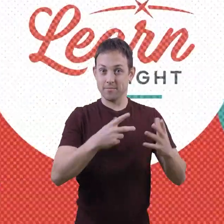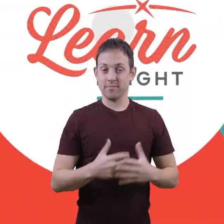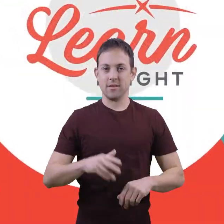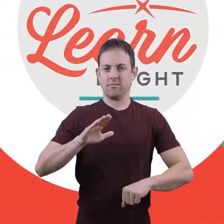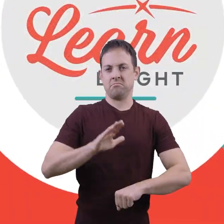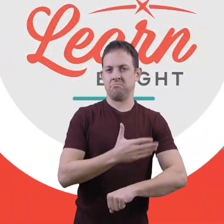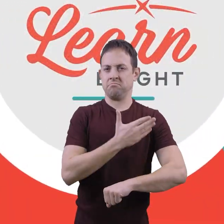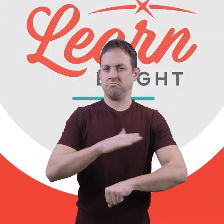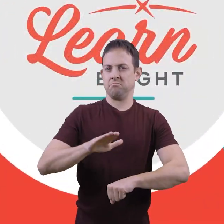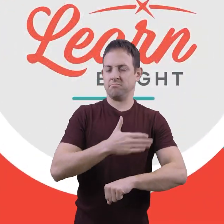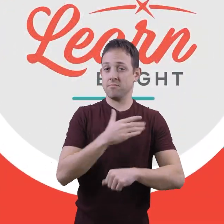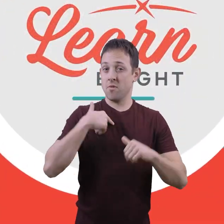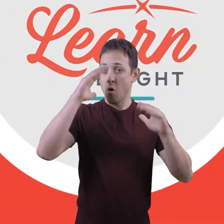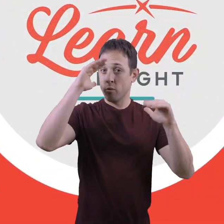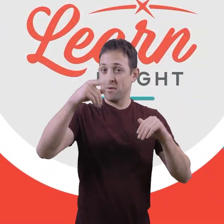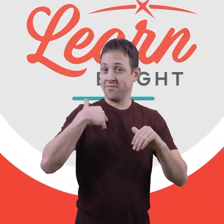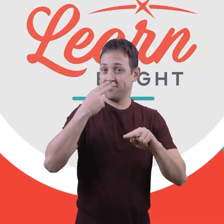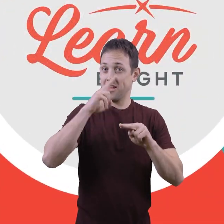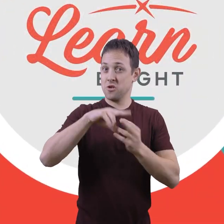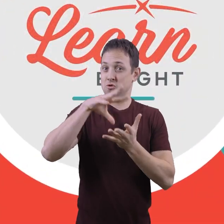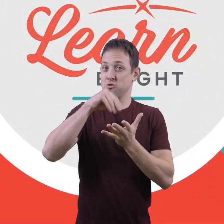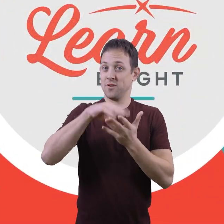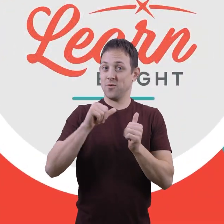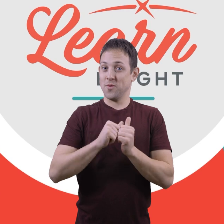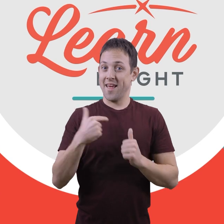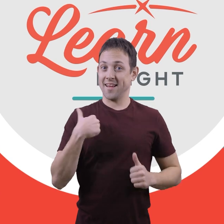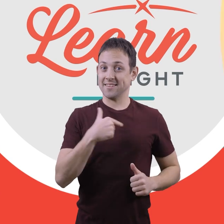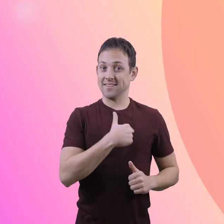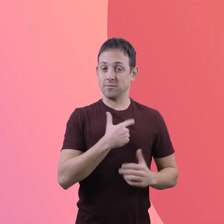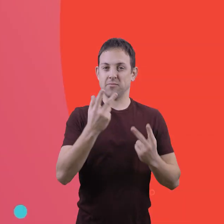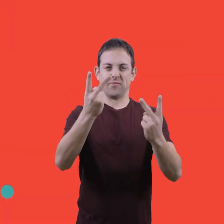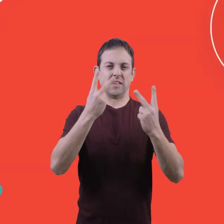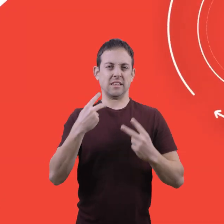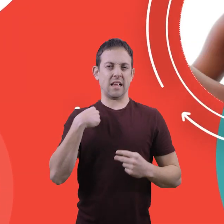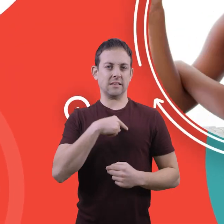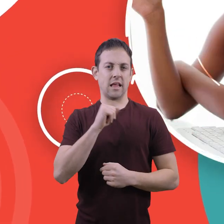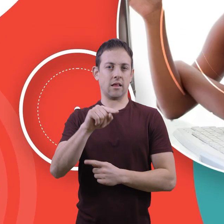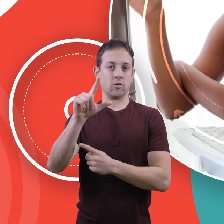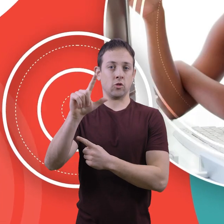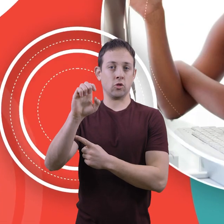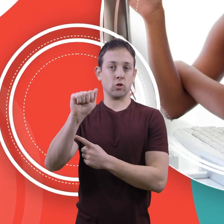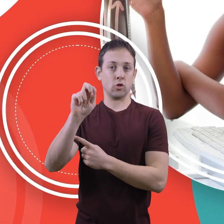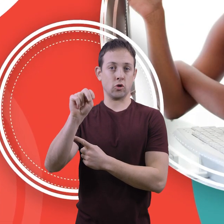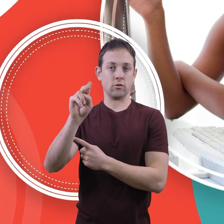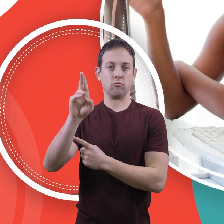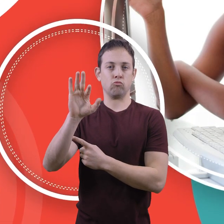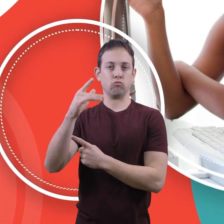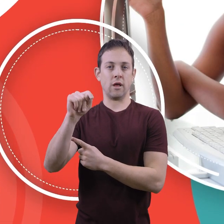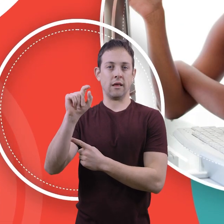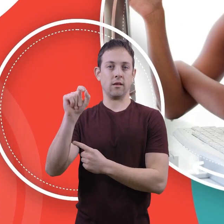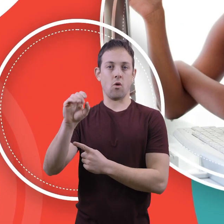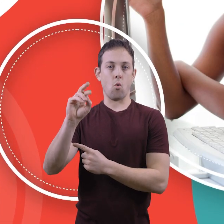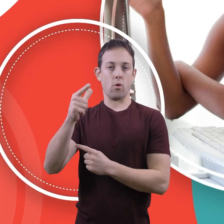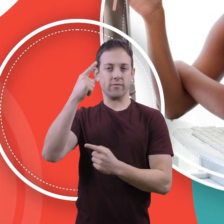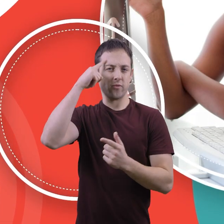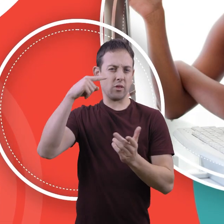Hope you had fun learning with us, visit us at learnbright.org for thousands of free